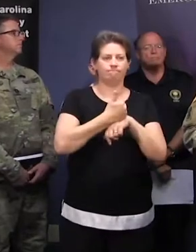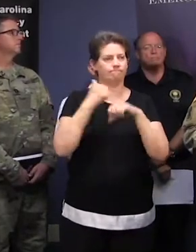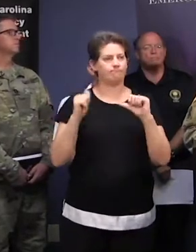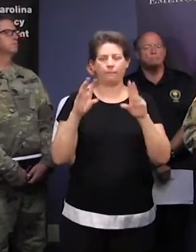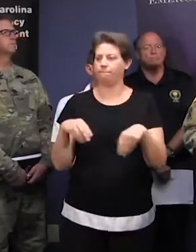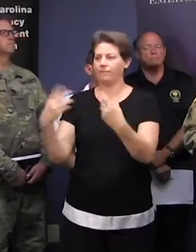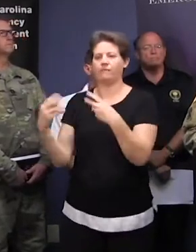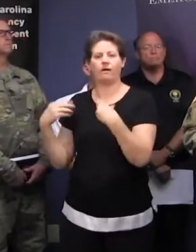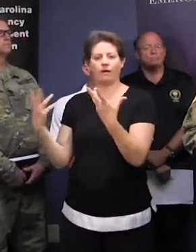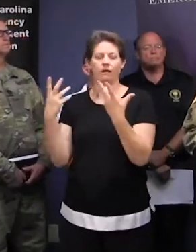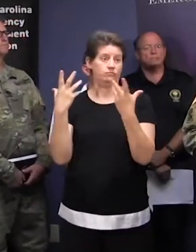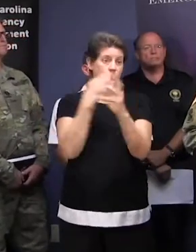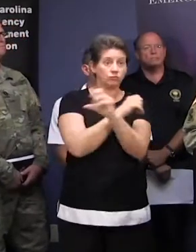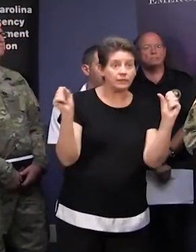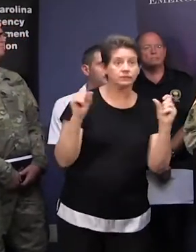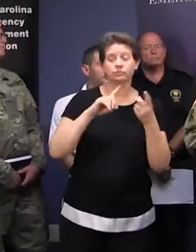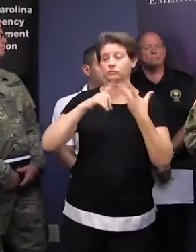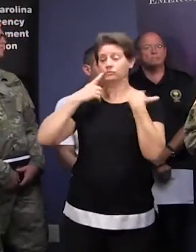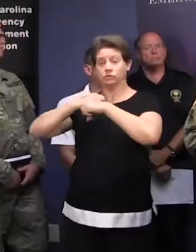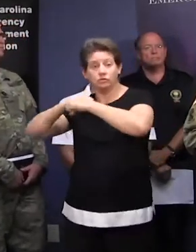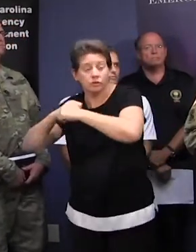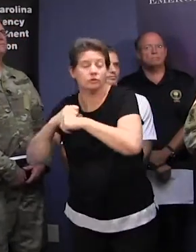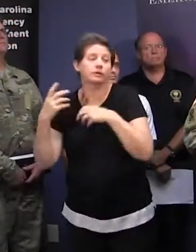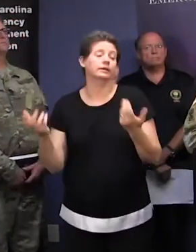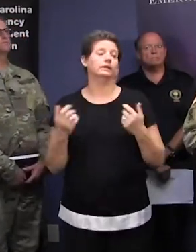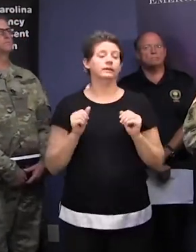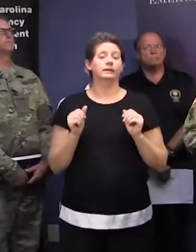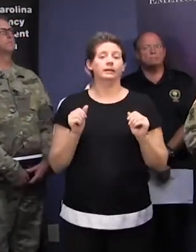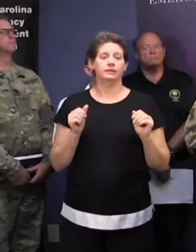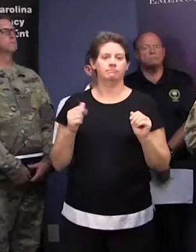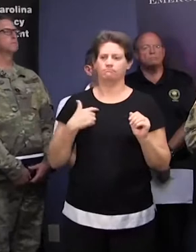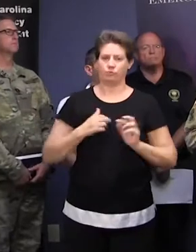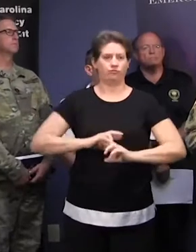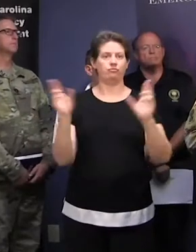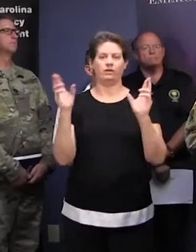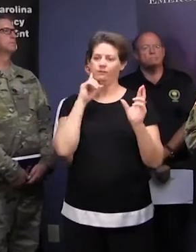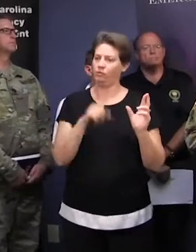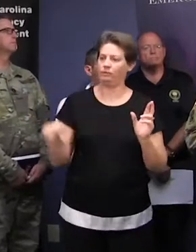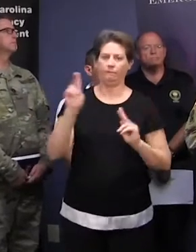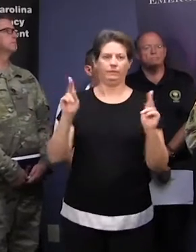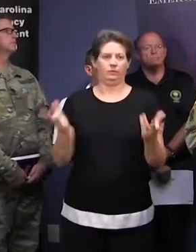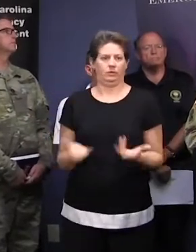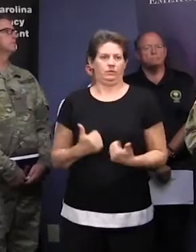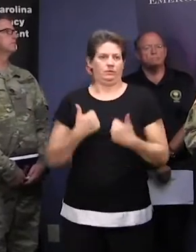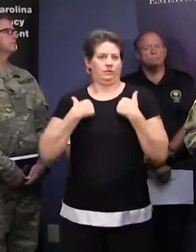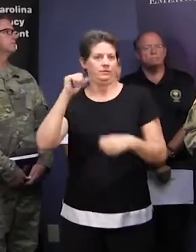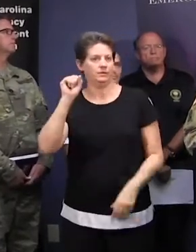rescue and security measures for the citizens of South Carolina.